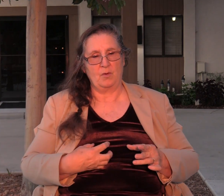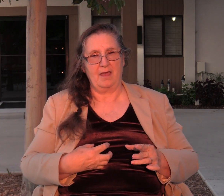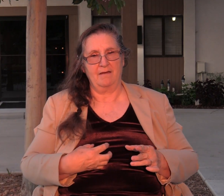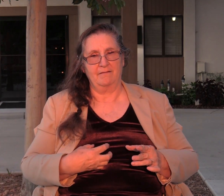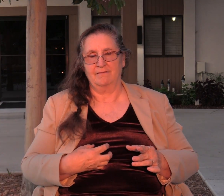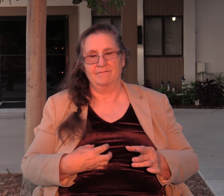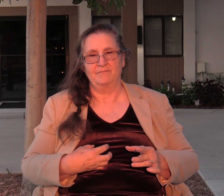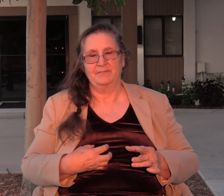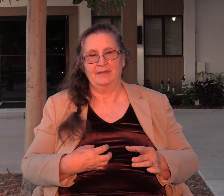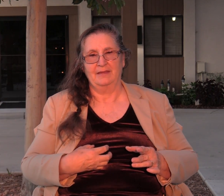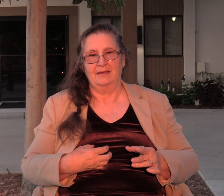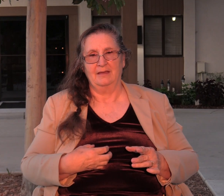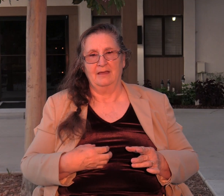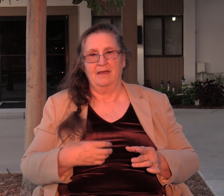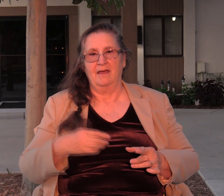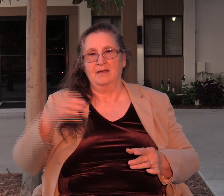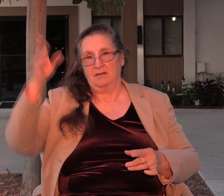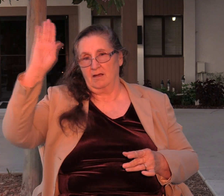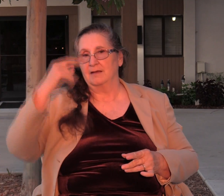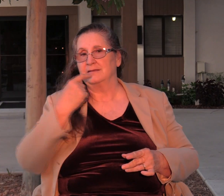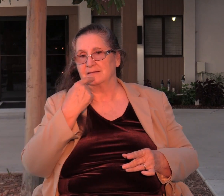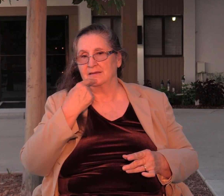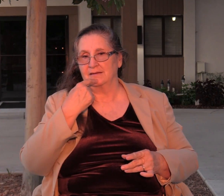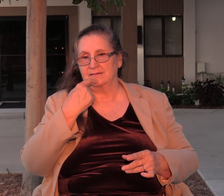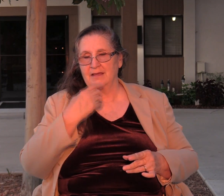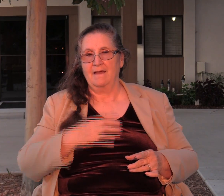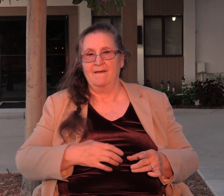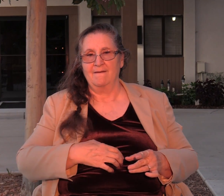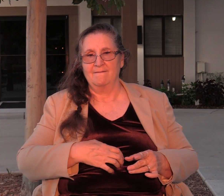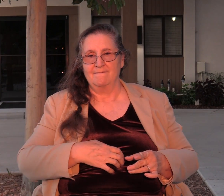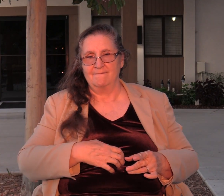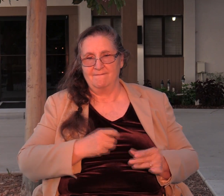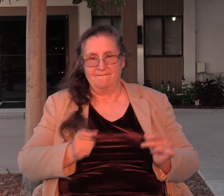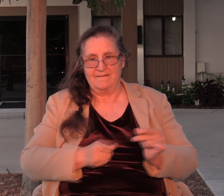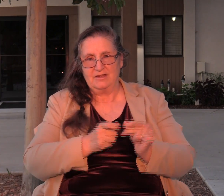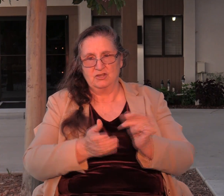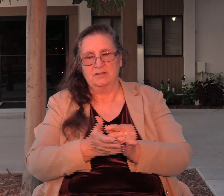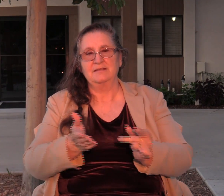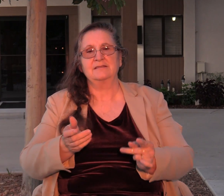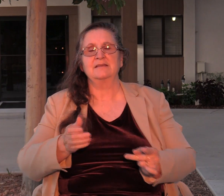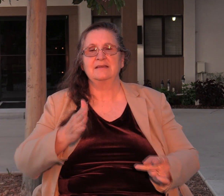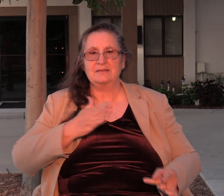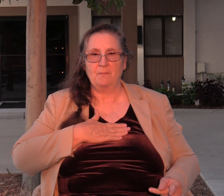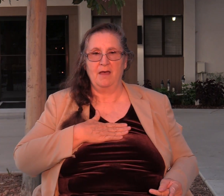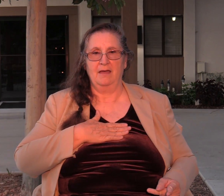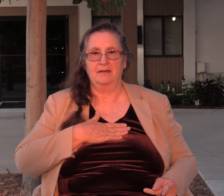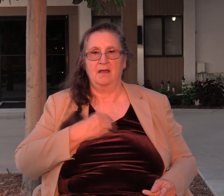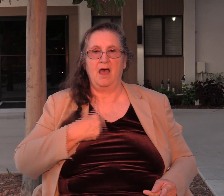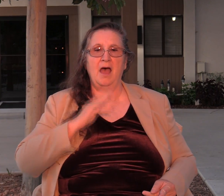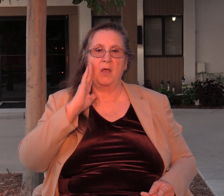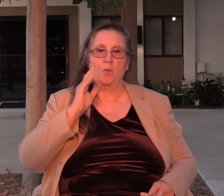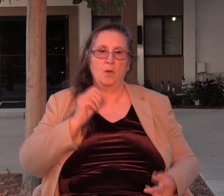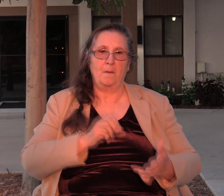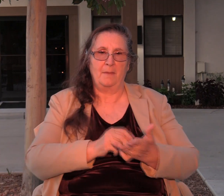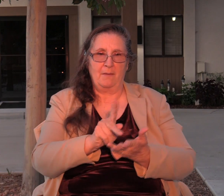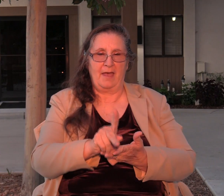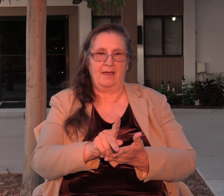vengeance is mine I will repay says the Lord and that's what we just